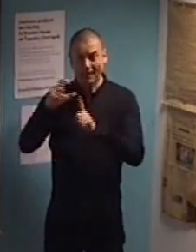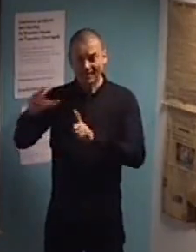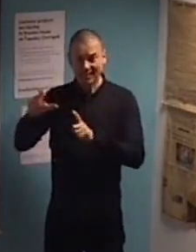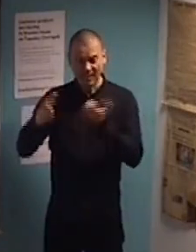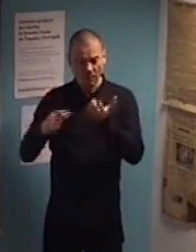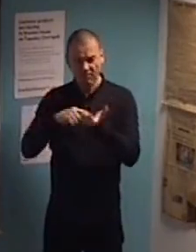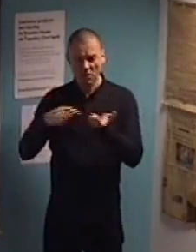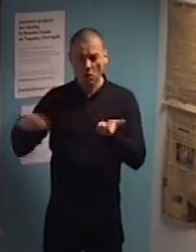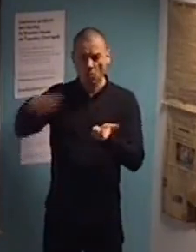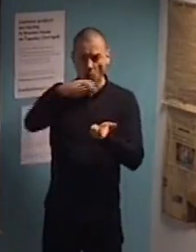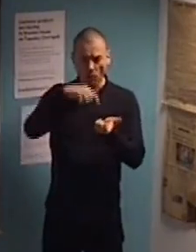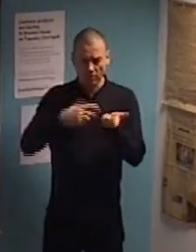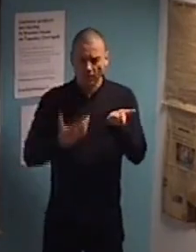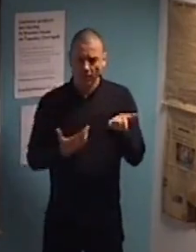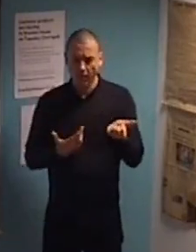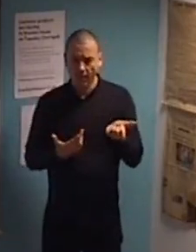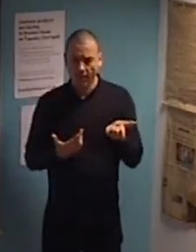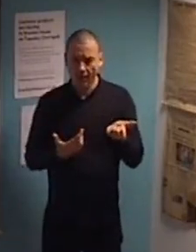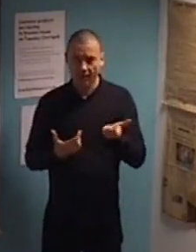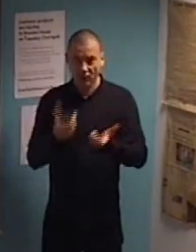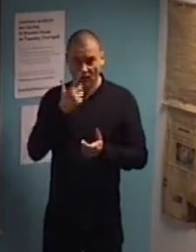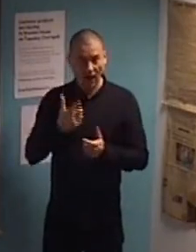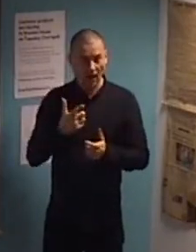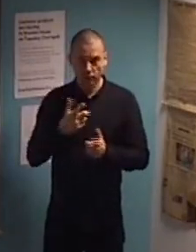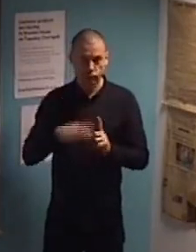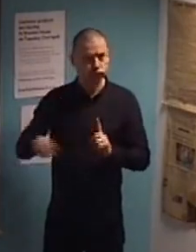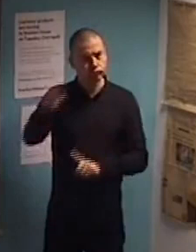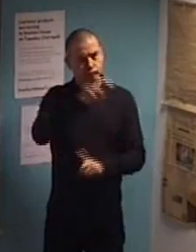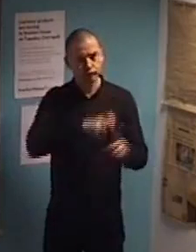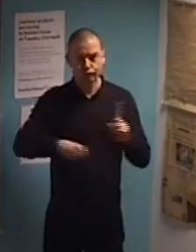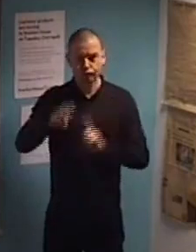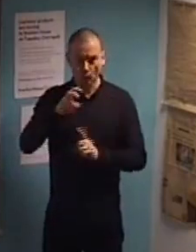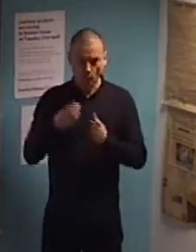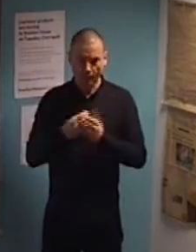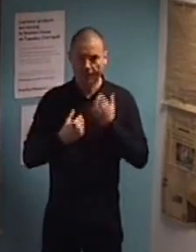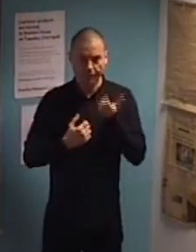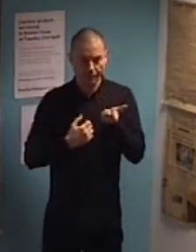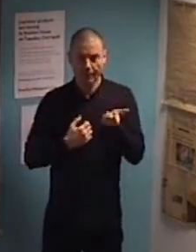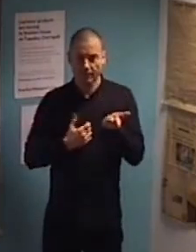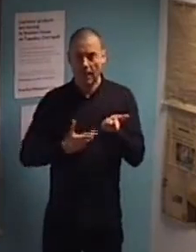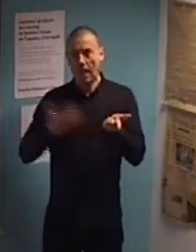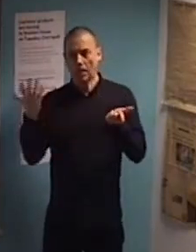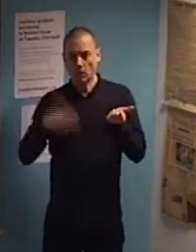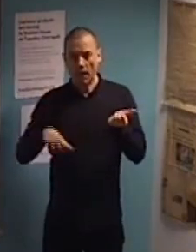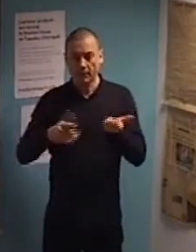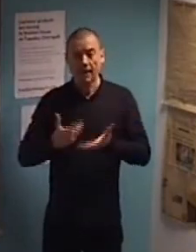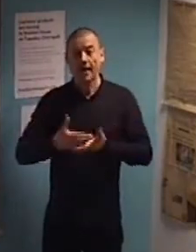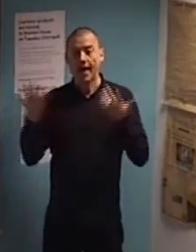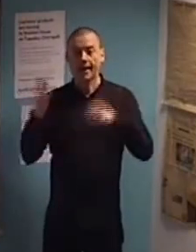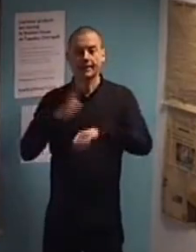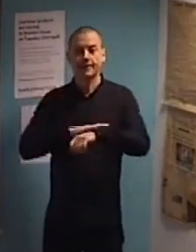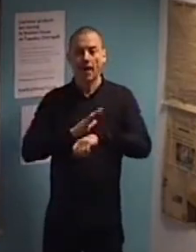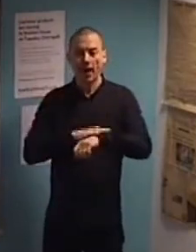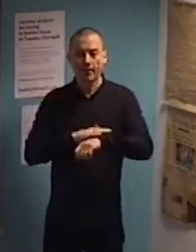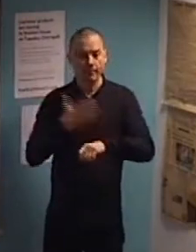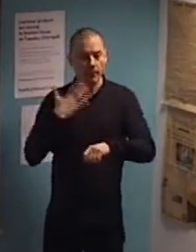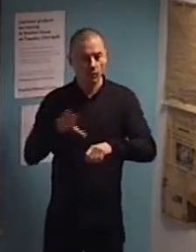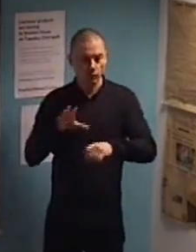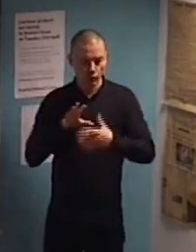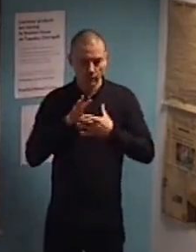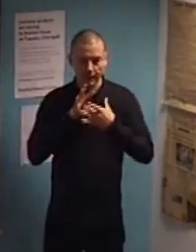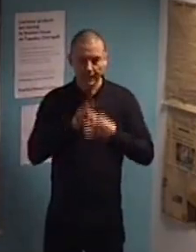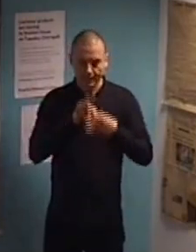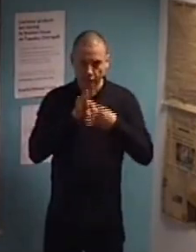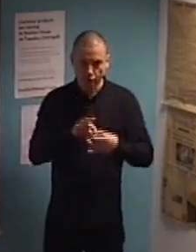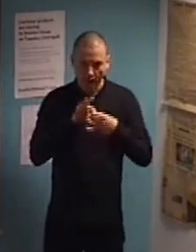device. So, which means, like, people can carry it with them anywhere. So, anytime when they want to interact with the information